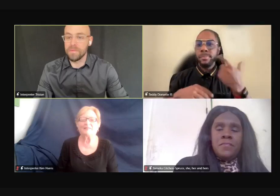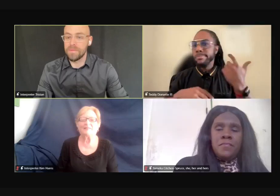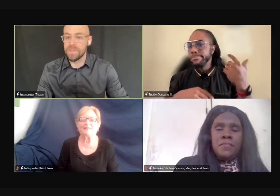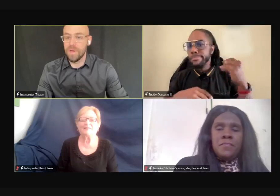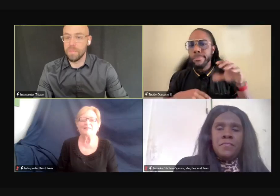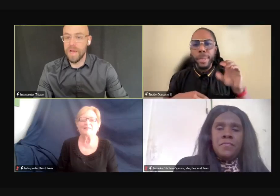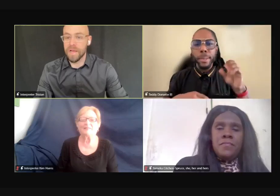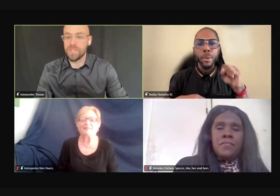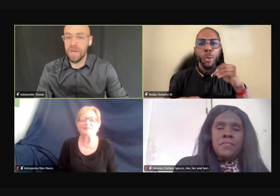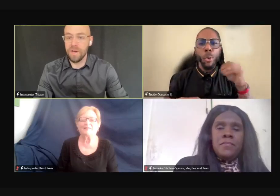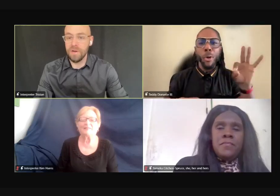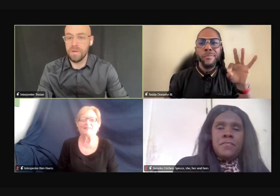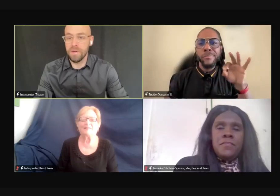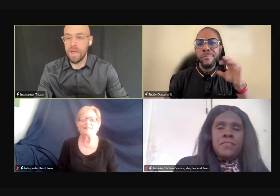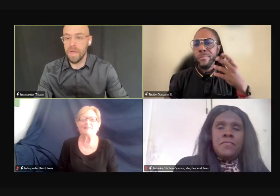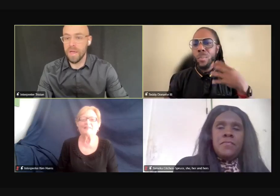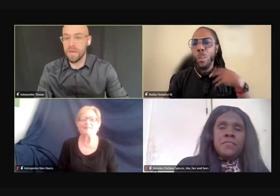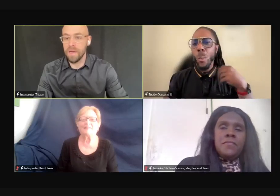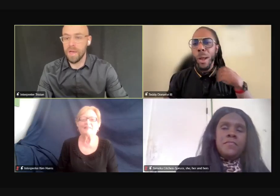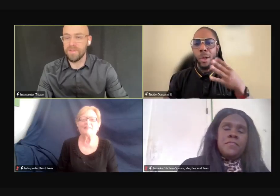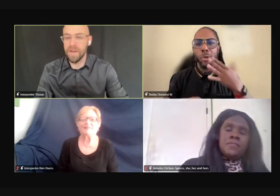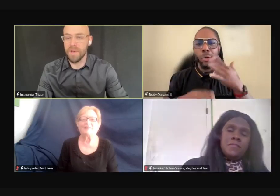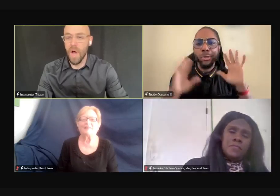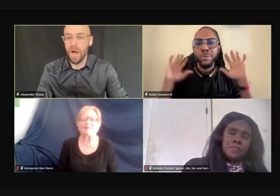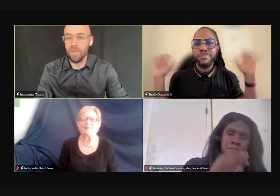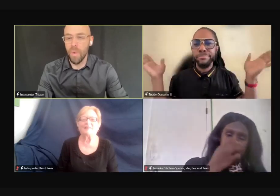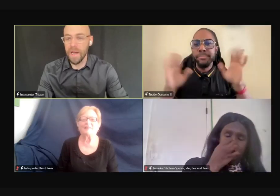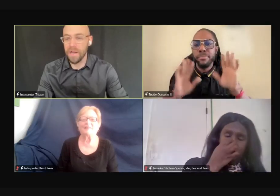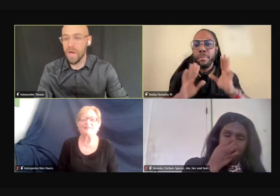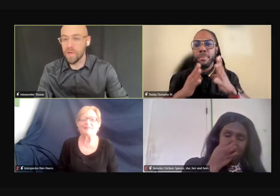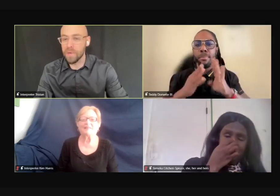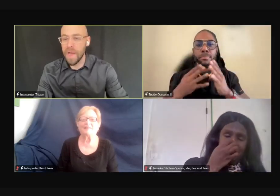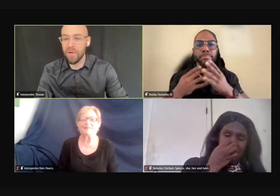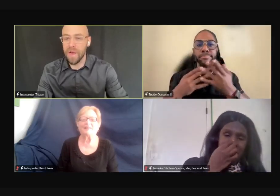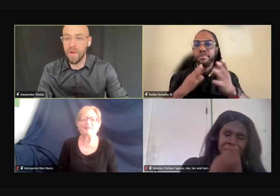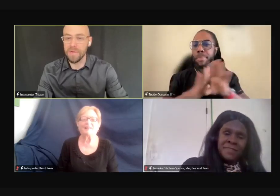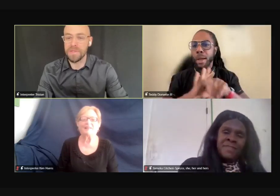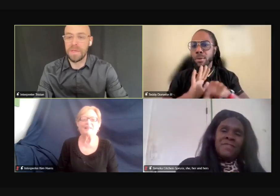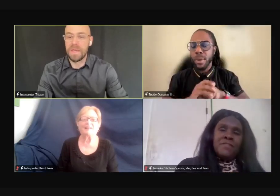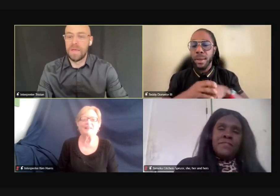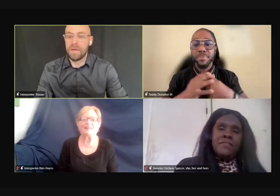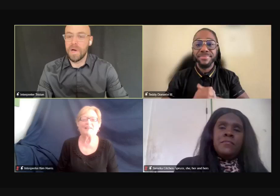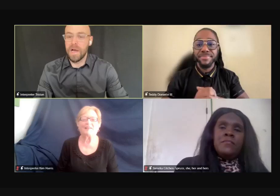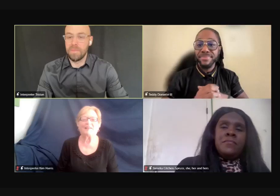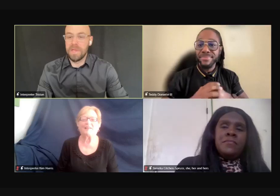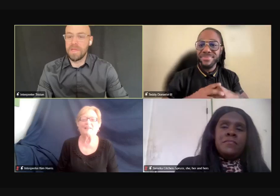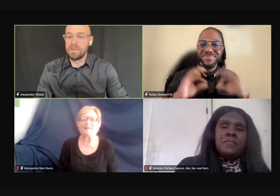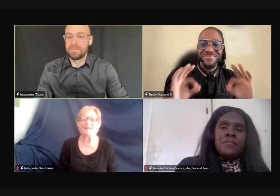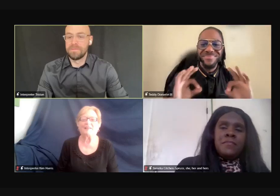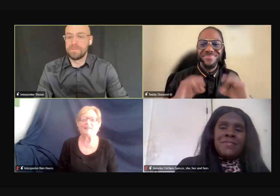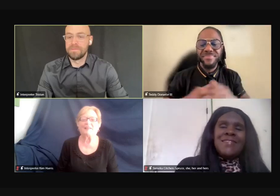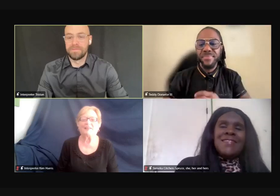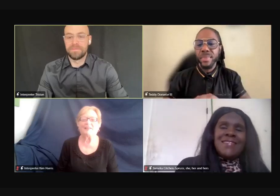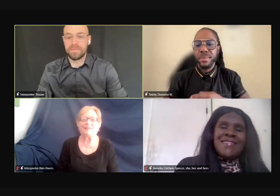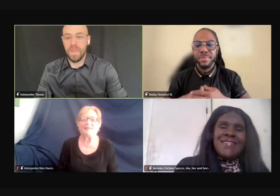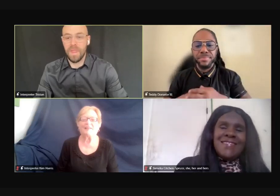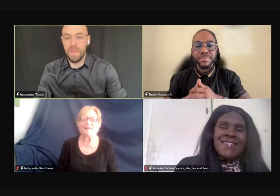just on a black chair, and I have kind of an off white color background behind me.